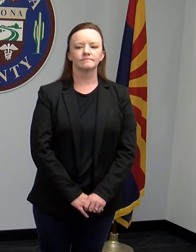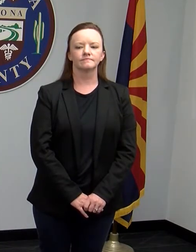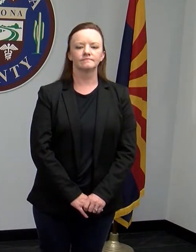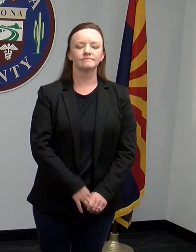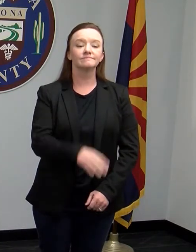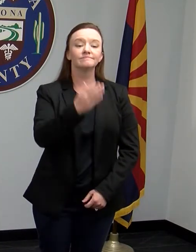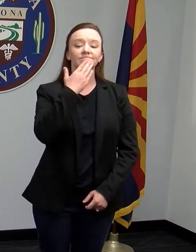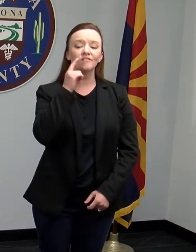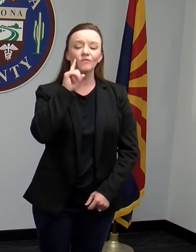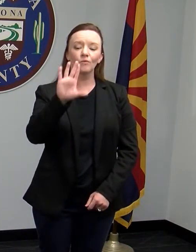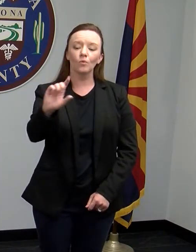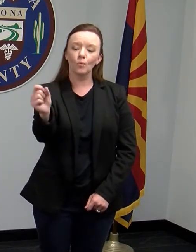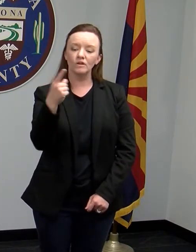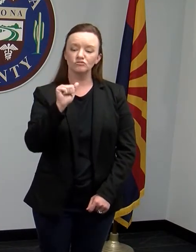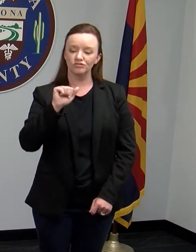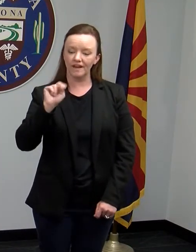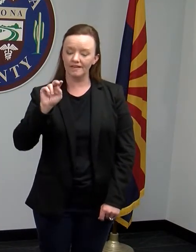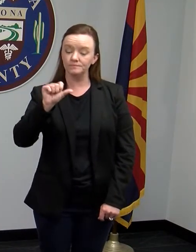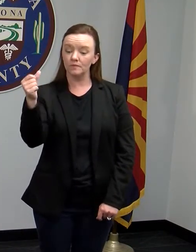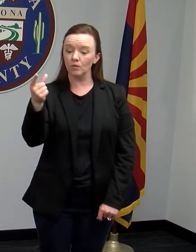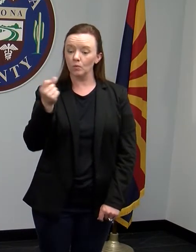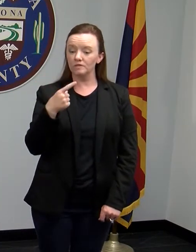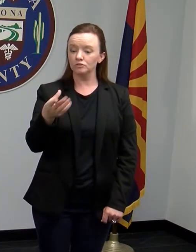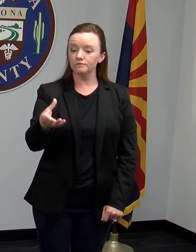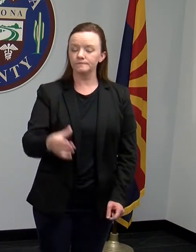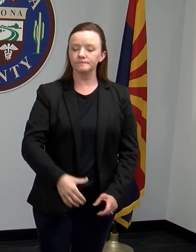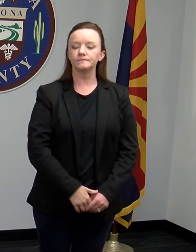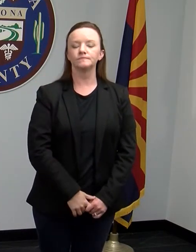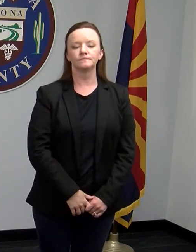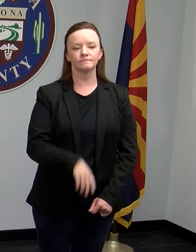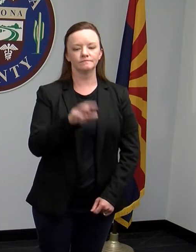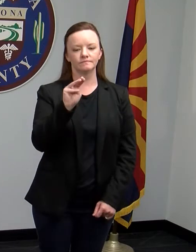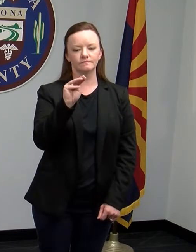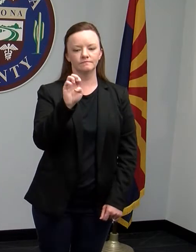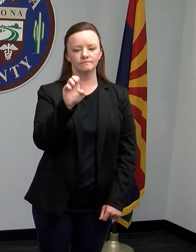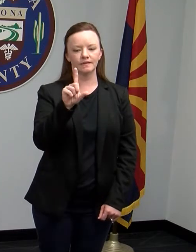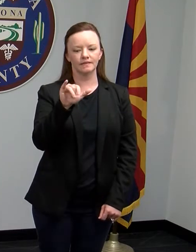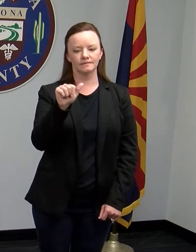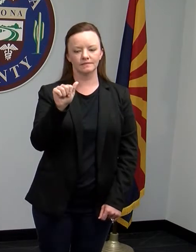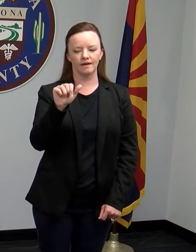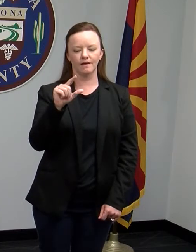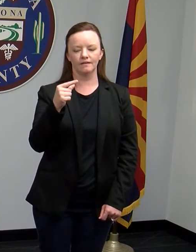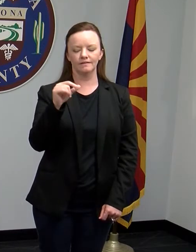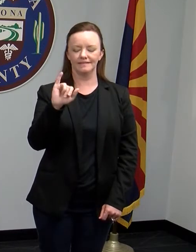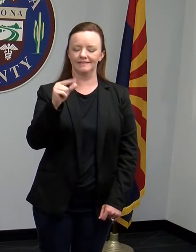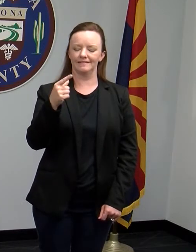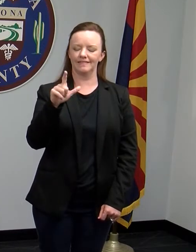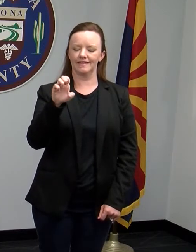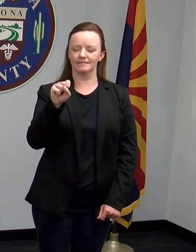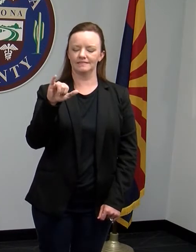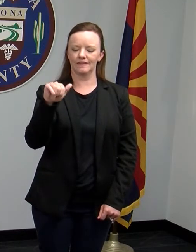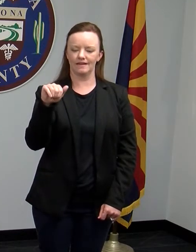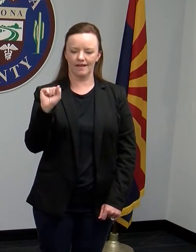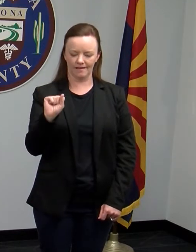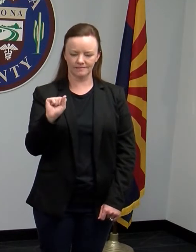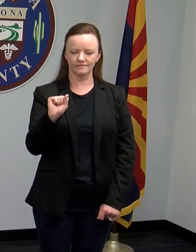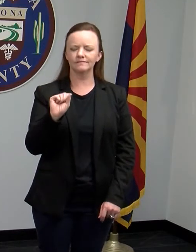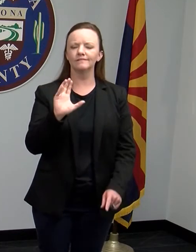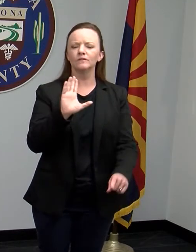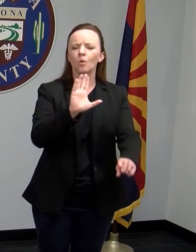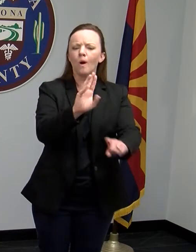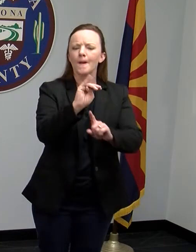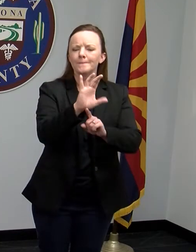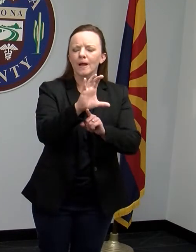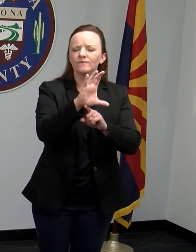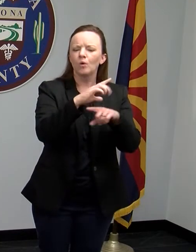All right, thank you for the question, Ann. Do we have another question? Yes, Melissa Valacius has a question. Melissa, looks like the microphone is muted on your